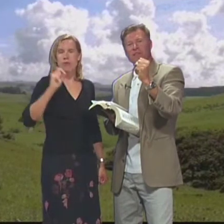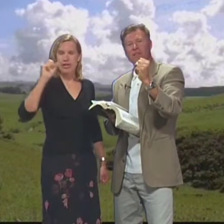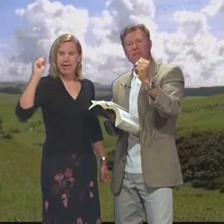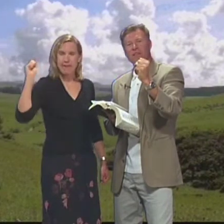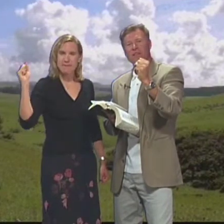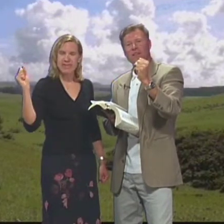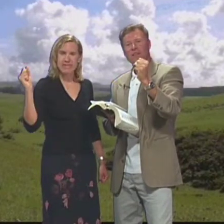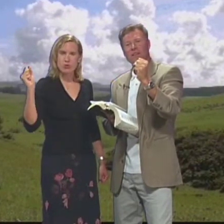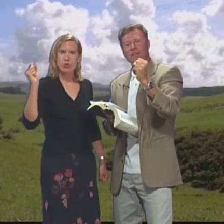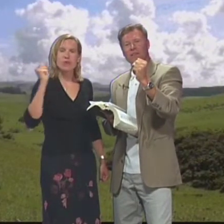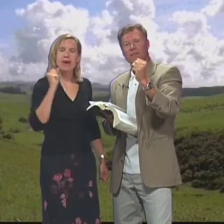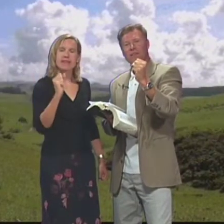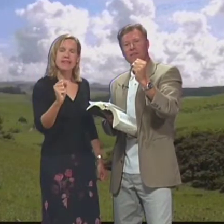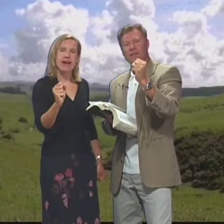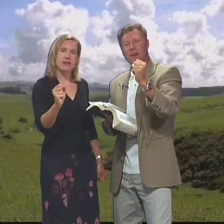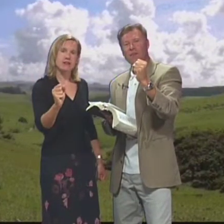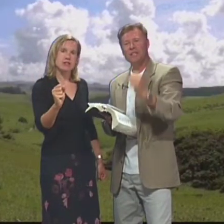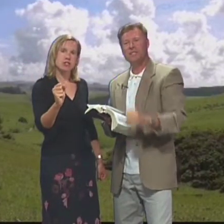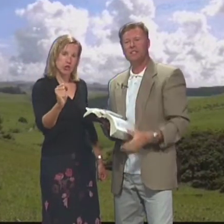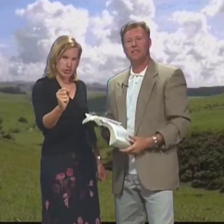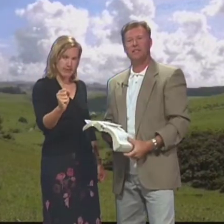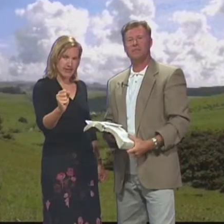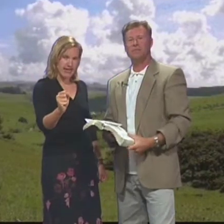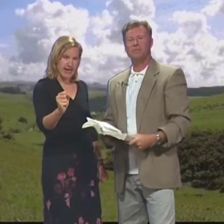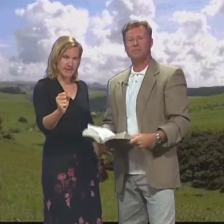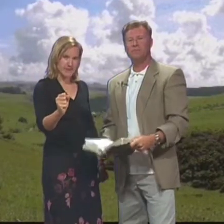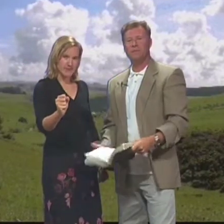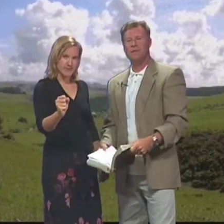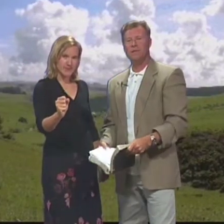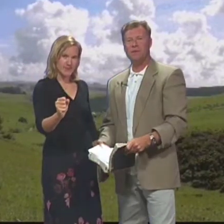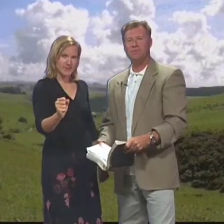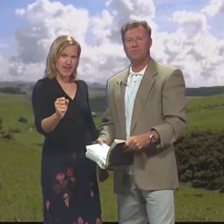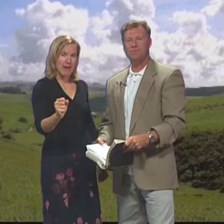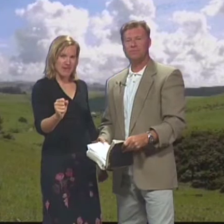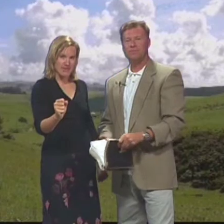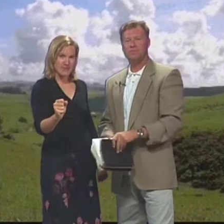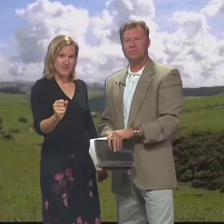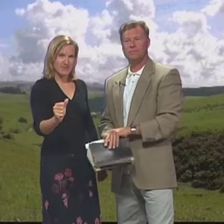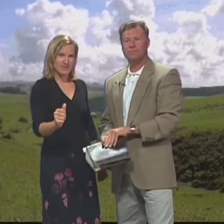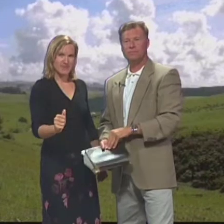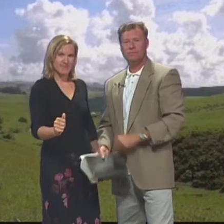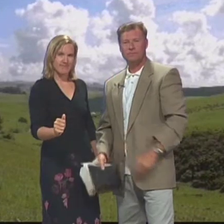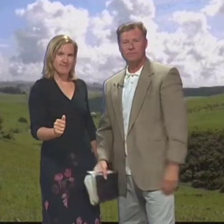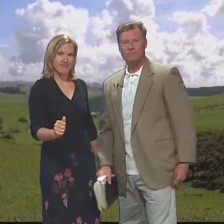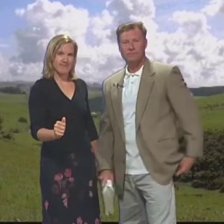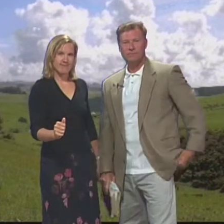gives life Porque el Espíritu da vida God bless you Dios te bendiga Amen Amen Amen.